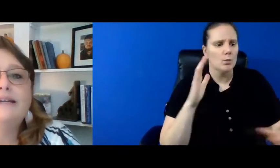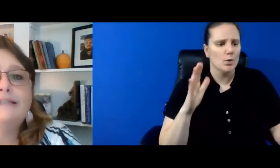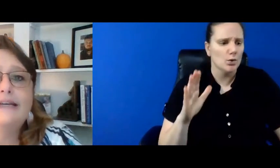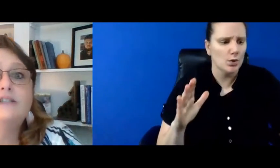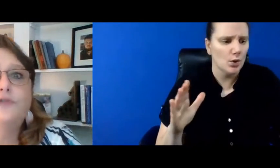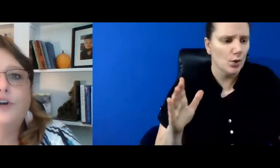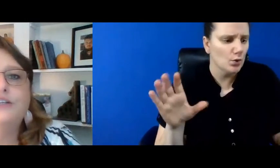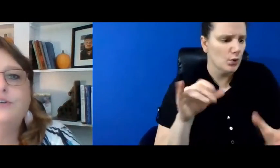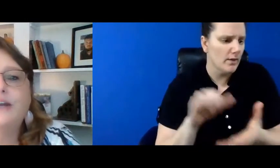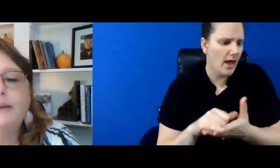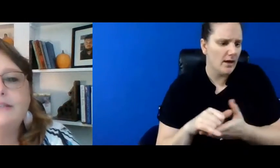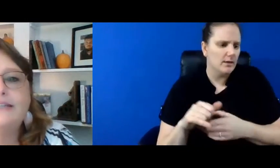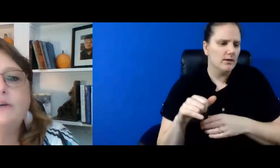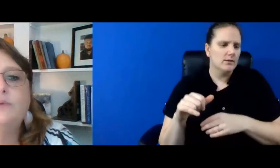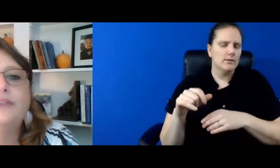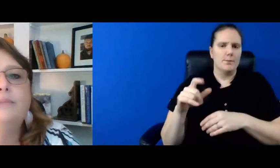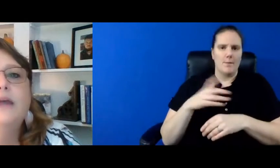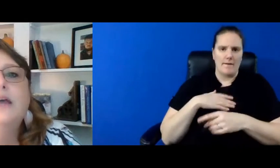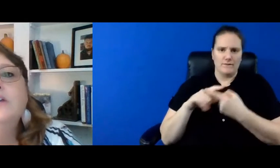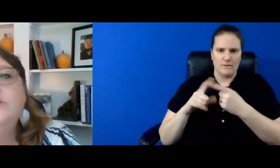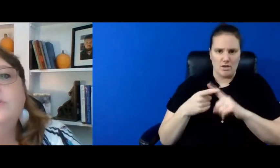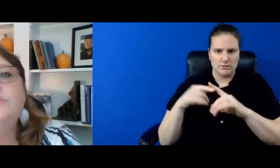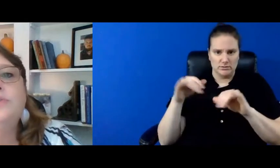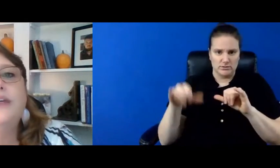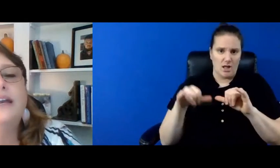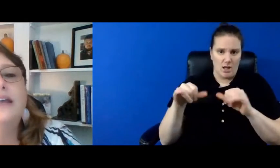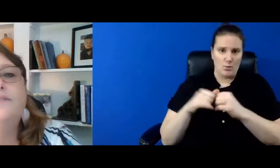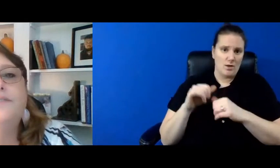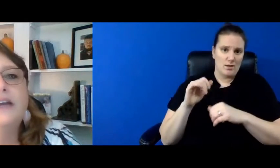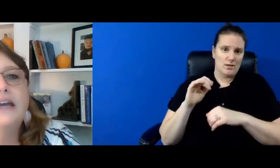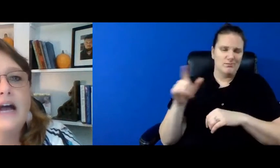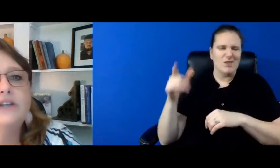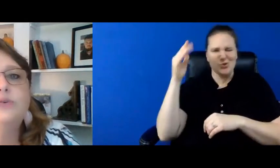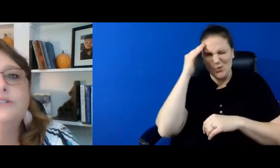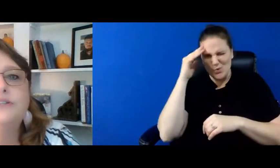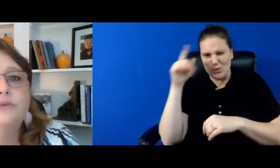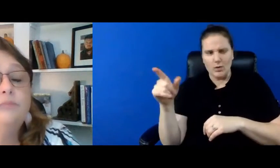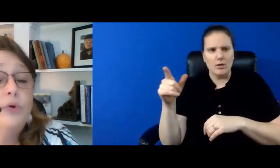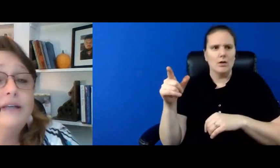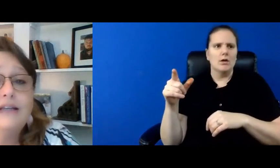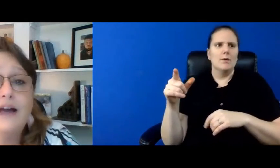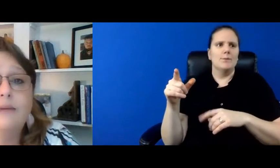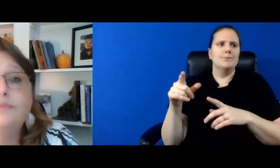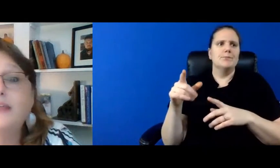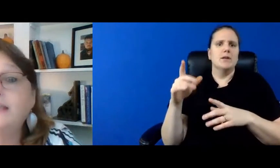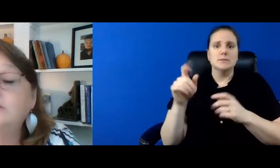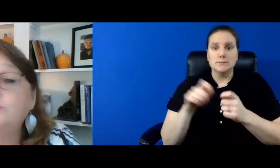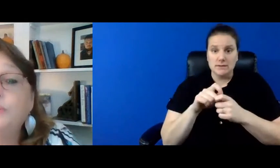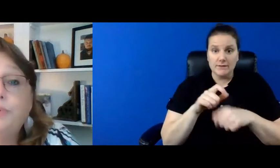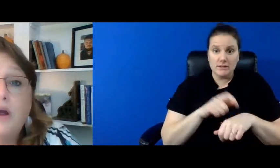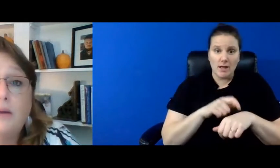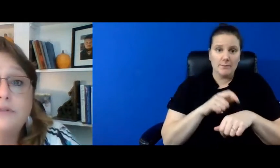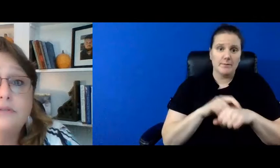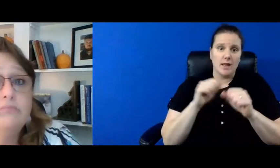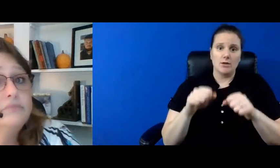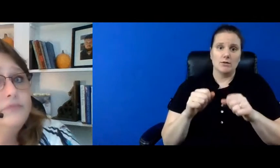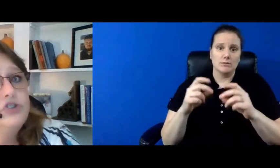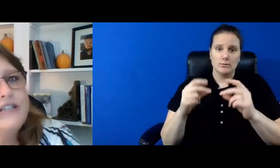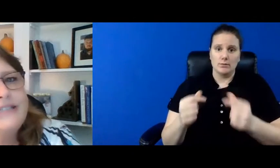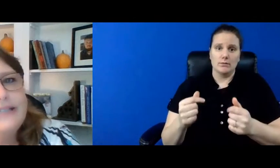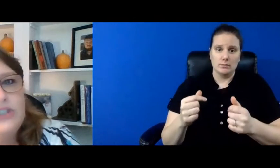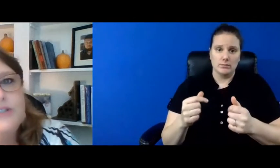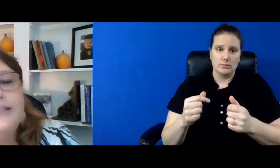actually my son's friend who came and stayed with them knew that if it got to a certain point in time they could do a prompt